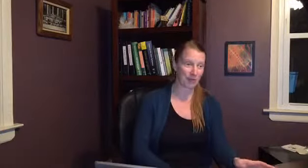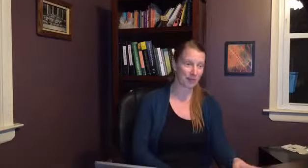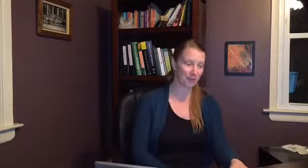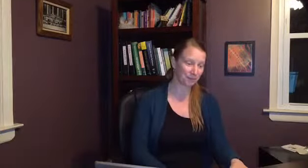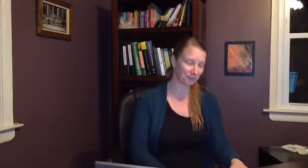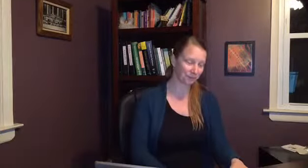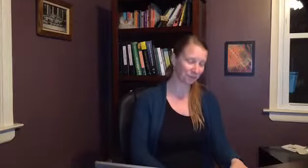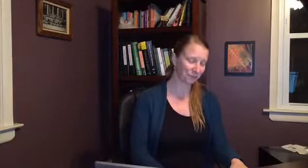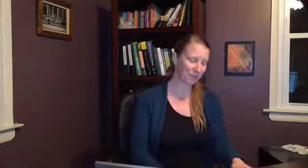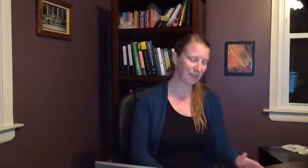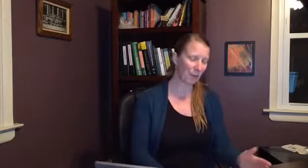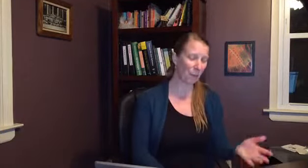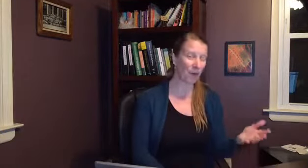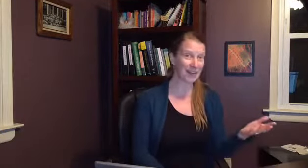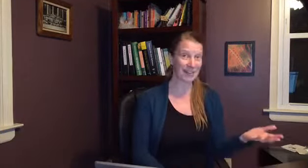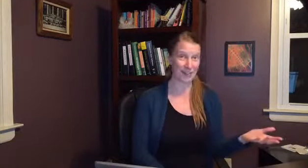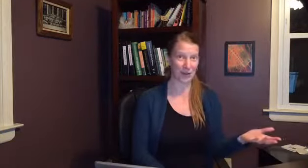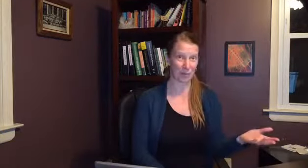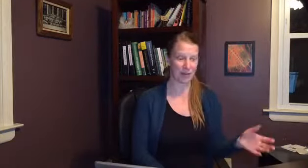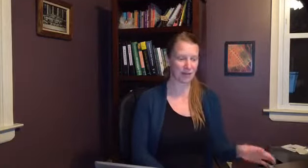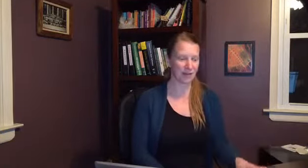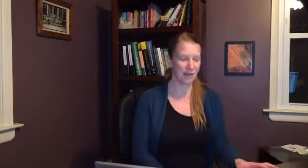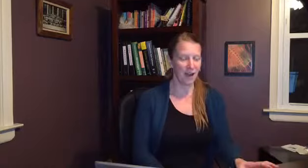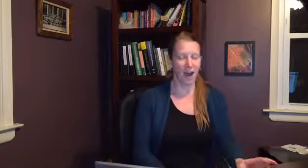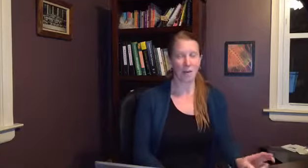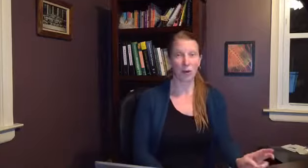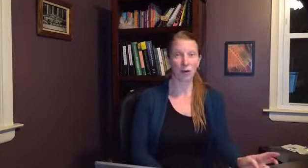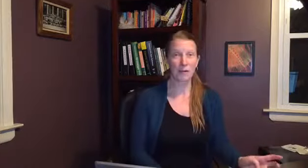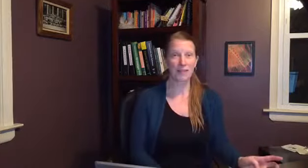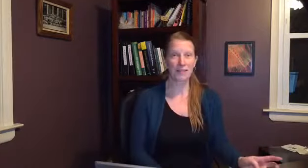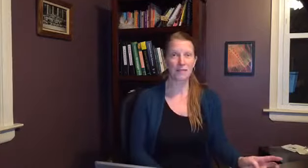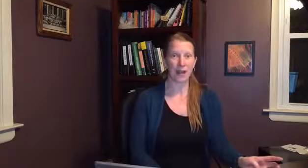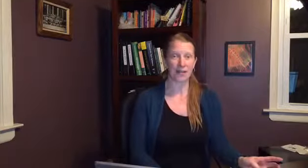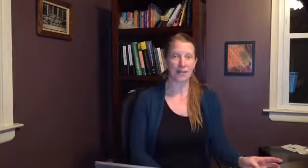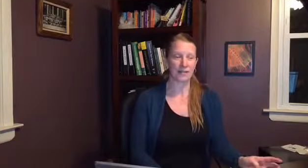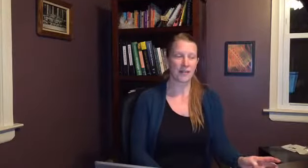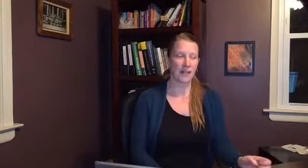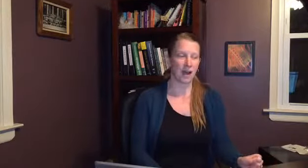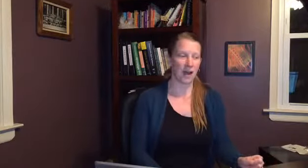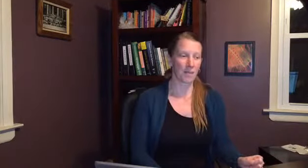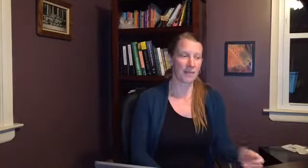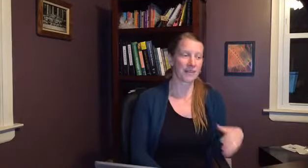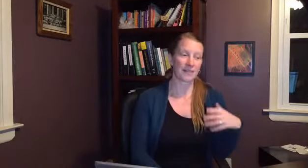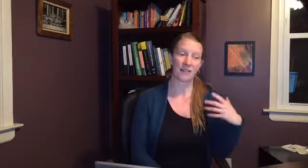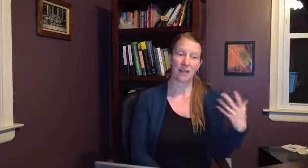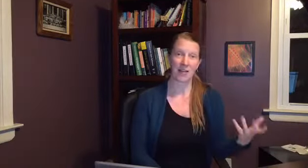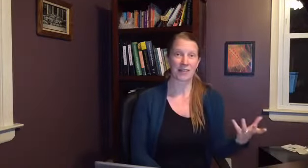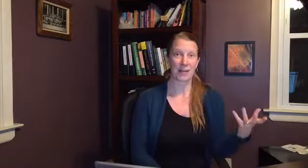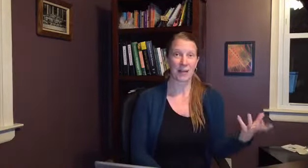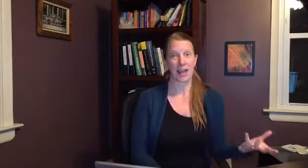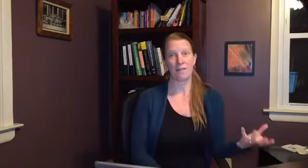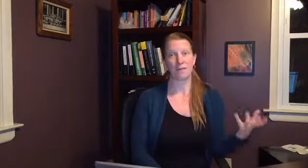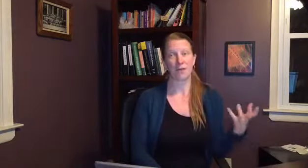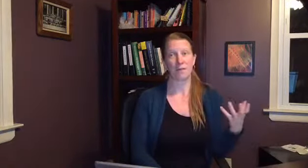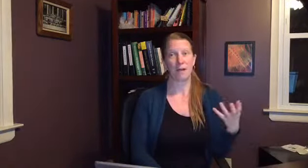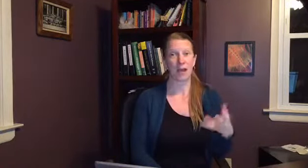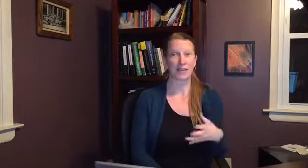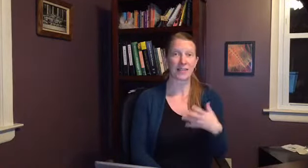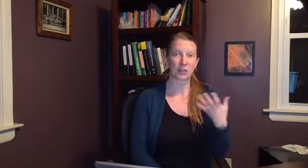what is herpes um herpes is a virus um it's a virus that we get from having sexual